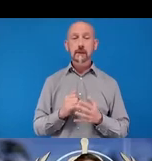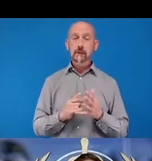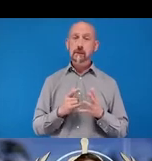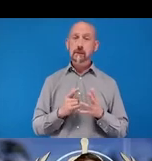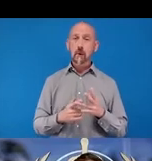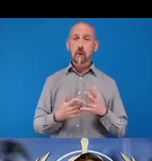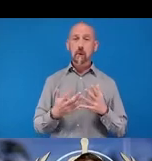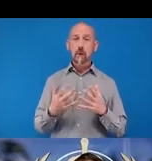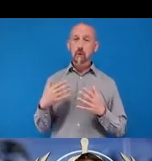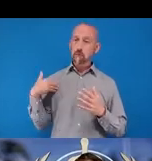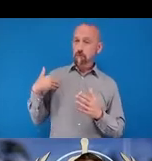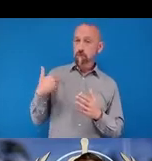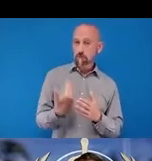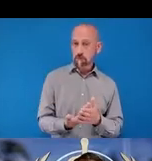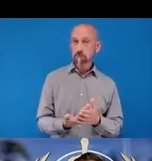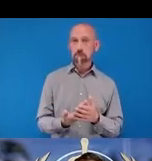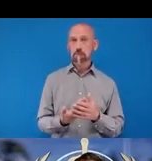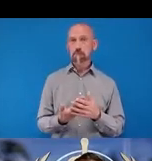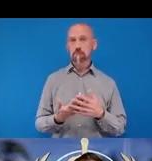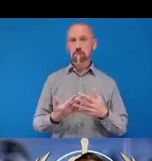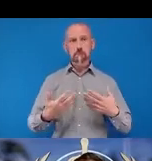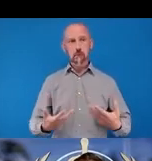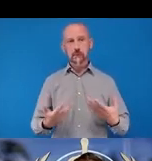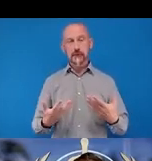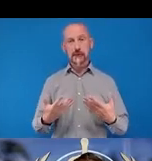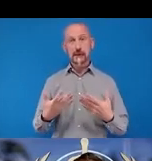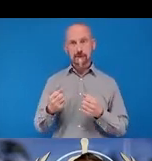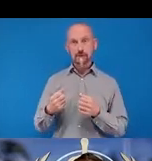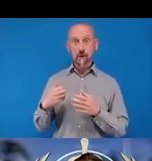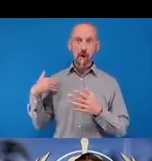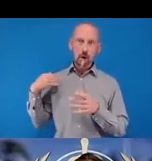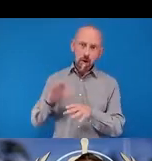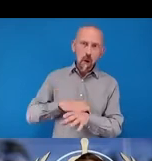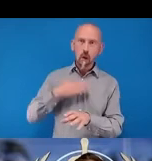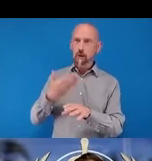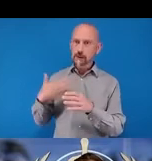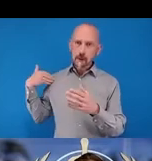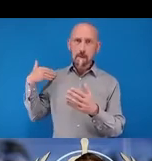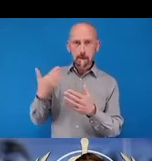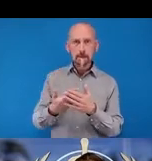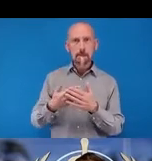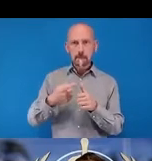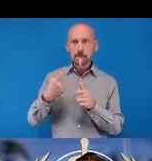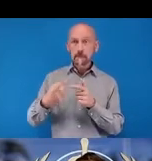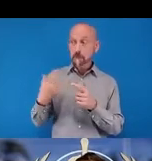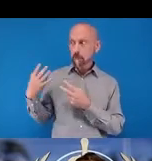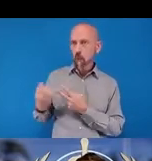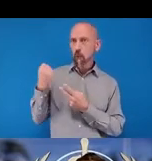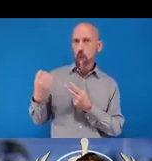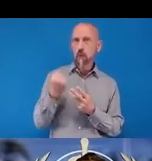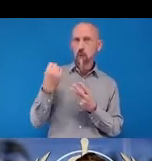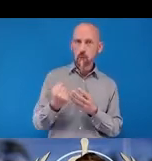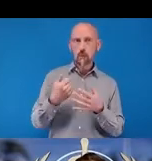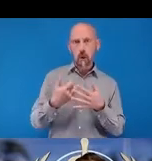has been a long journey, a long journey with a lot of successes. Alakos